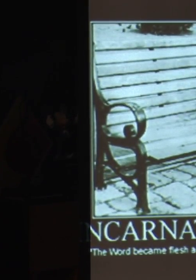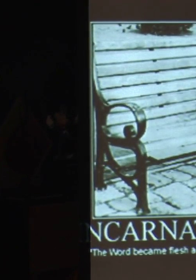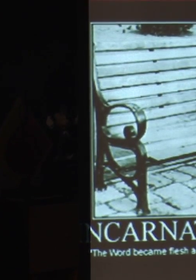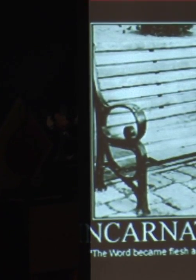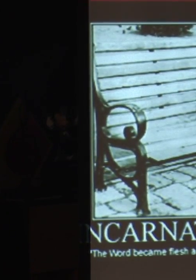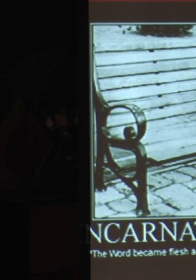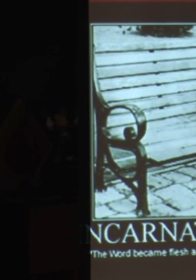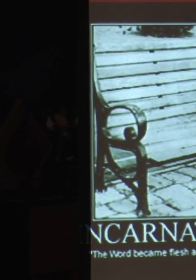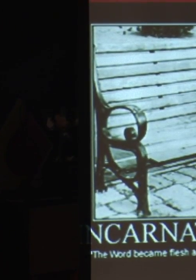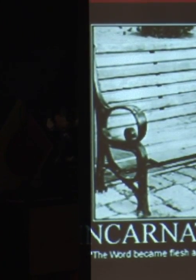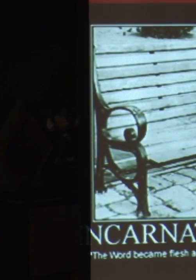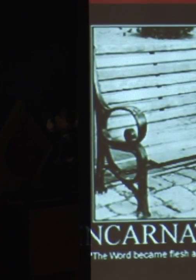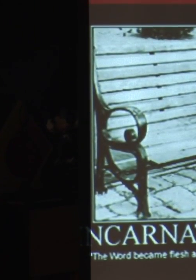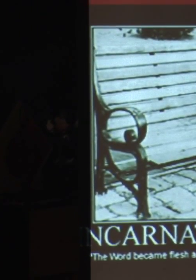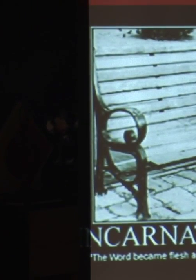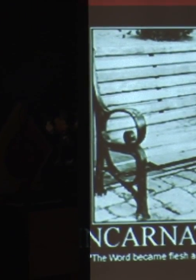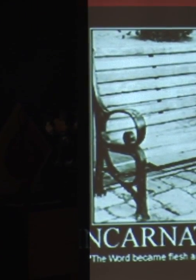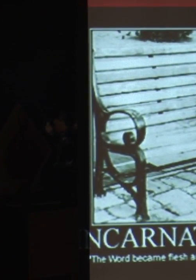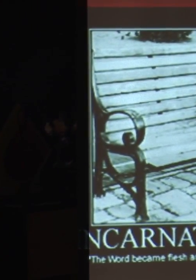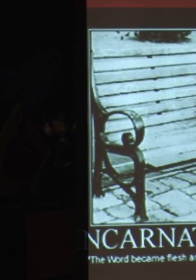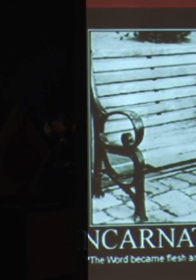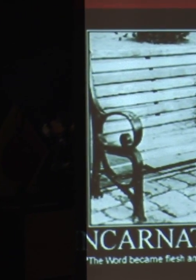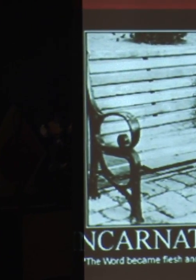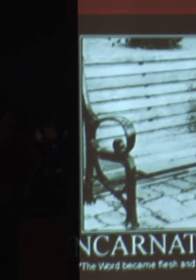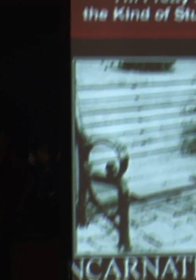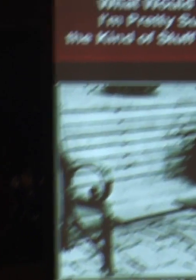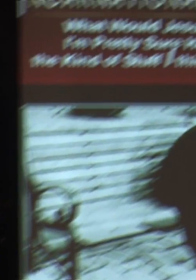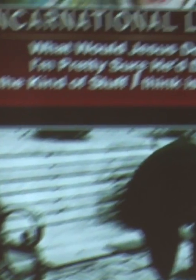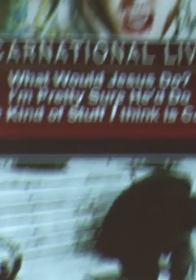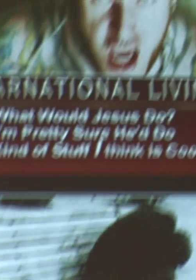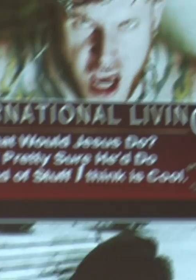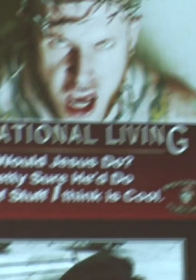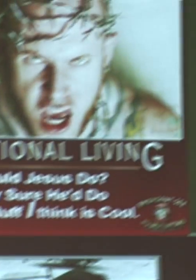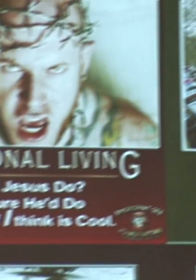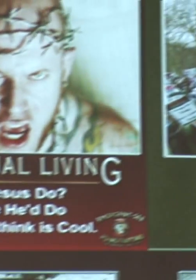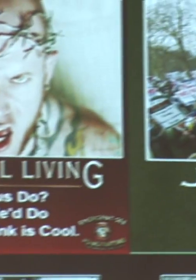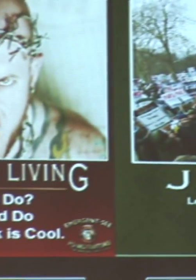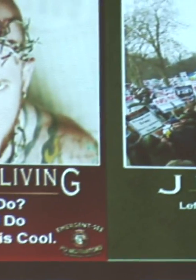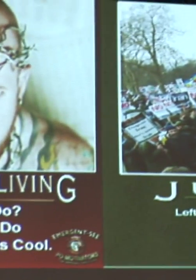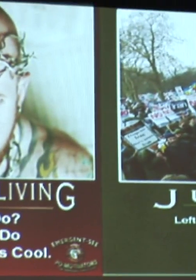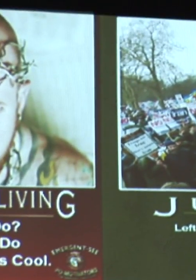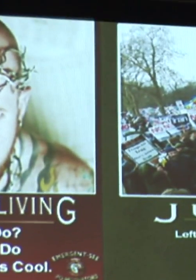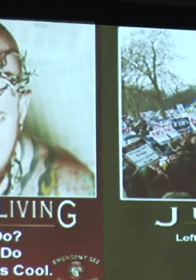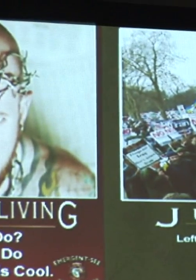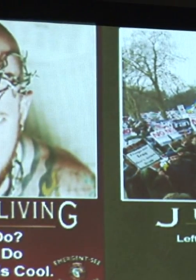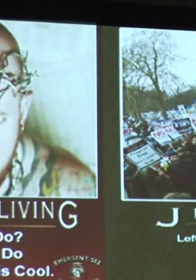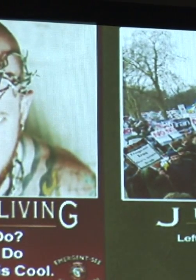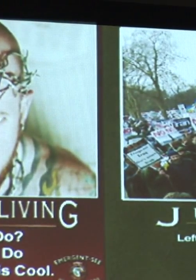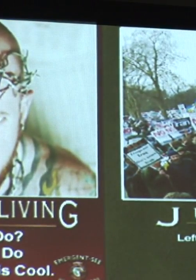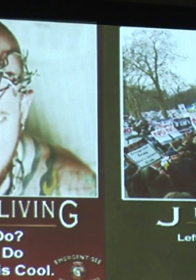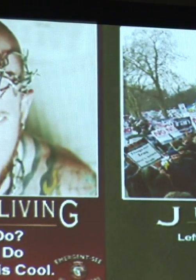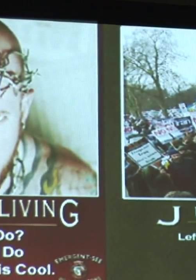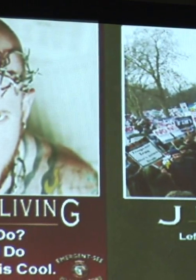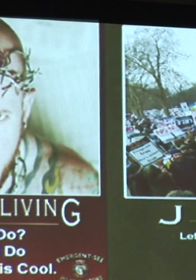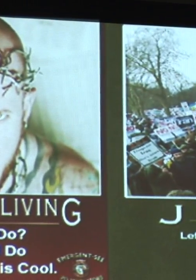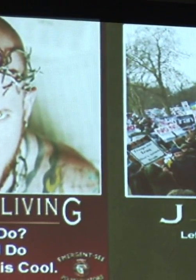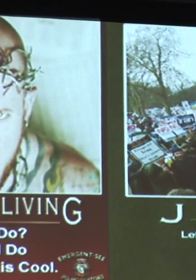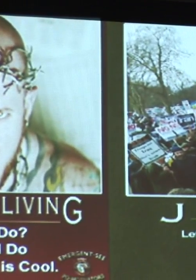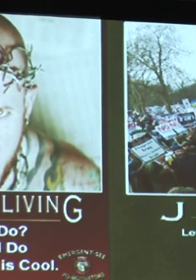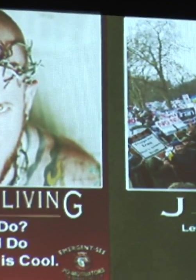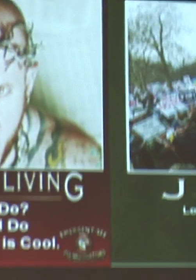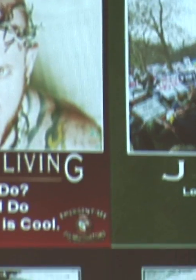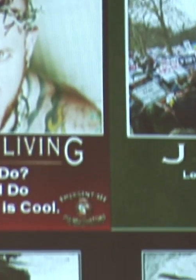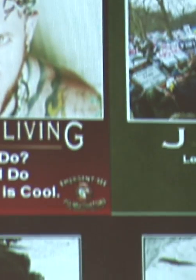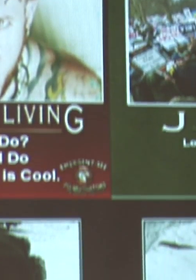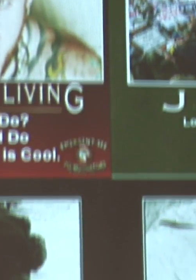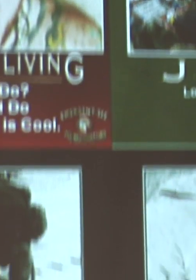The word became flesh and blood and moved into the neighborhood. Justice. Left-wing politics. What else?